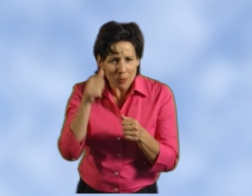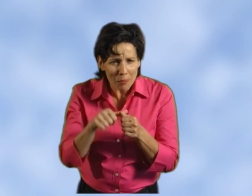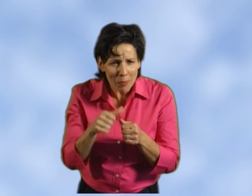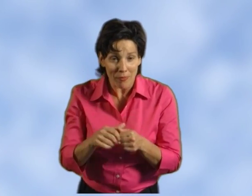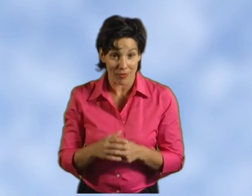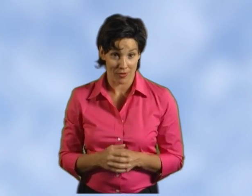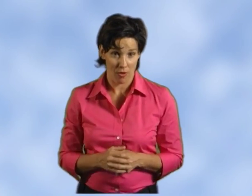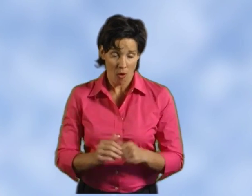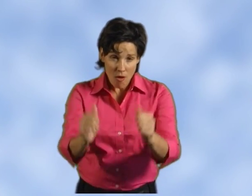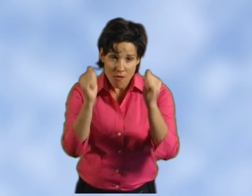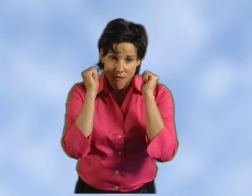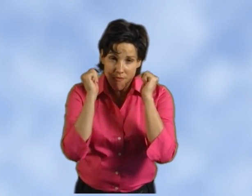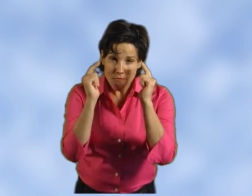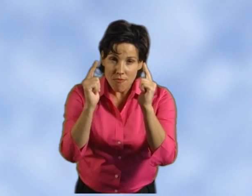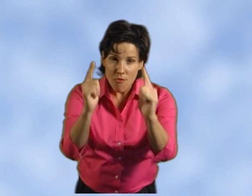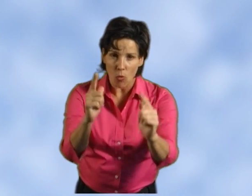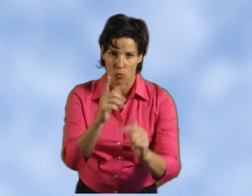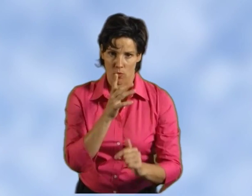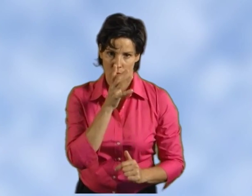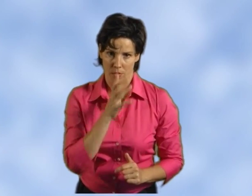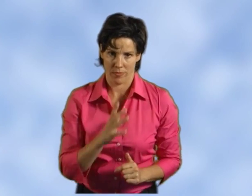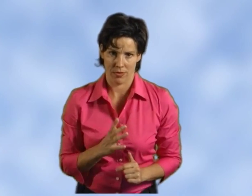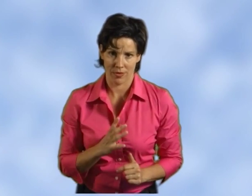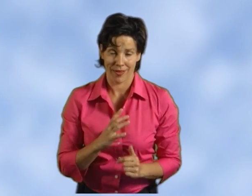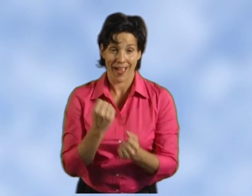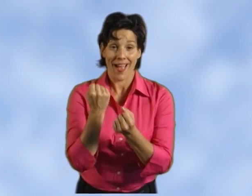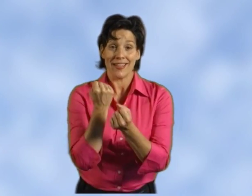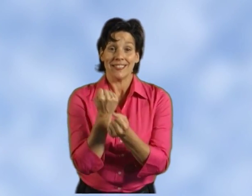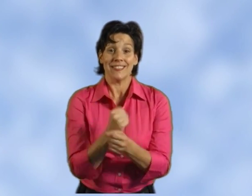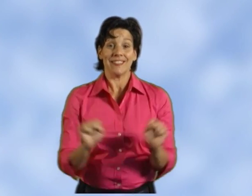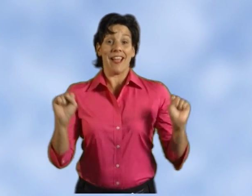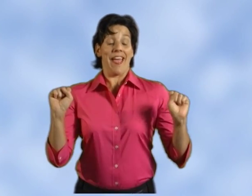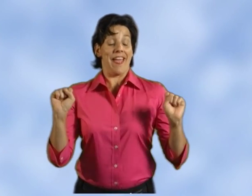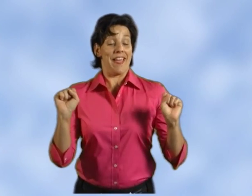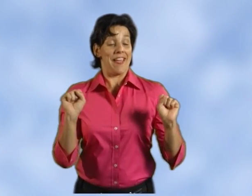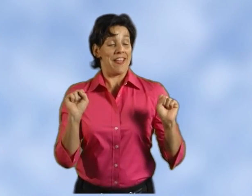Remember, no woman is safe from breast cancer.